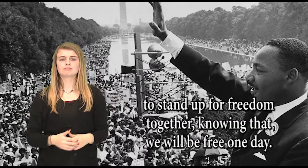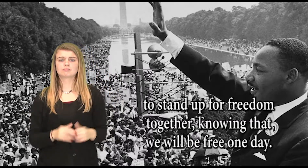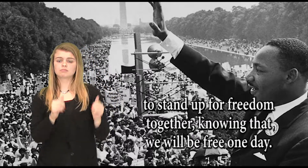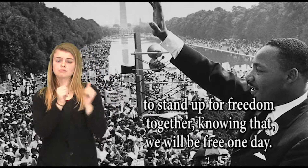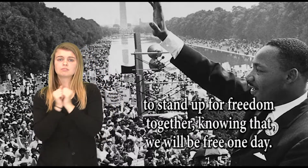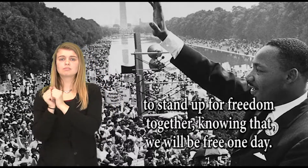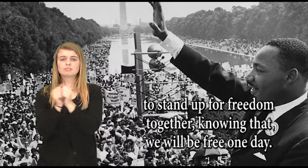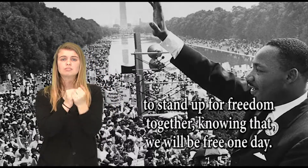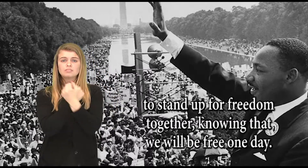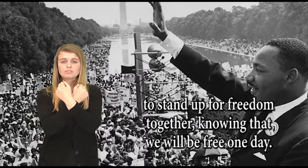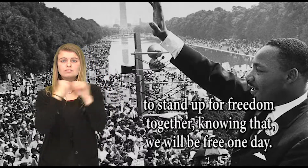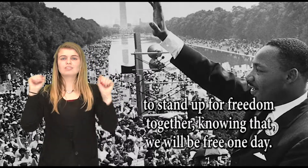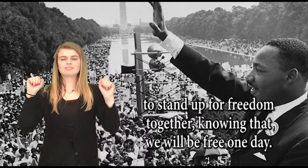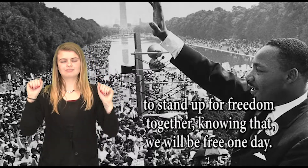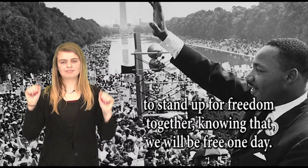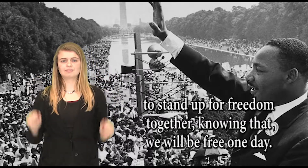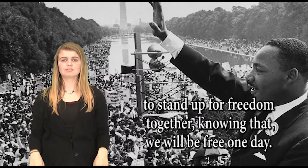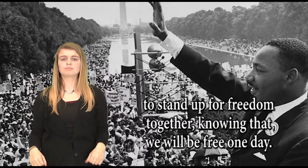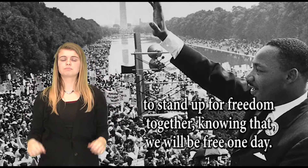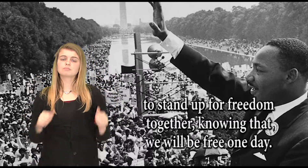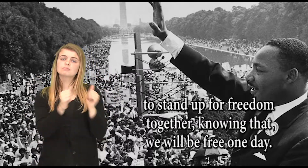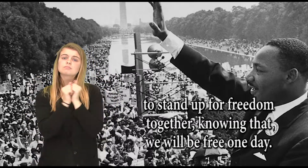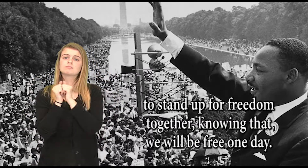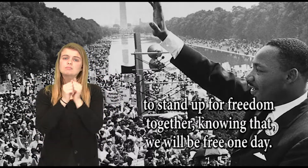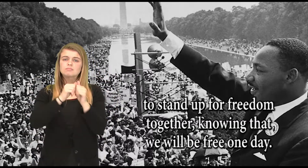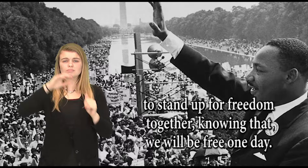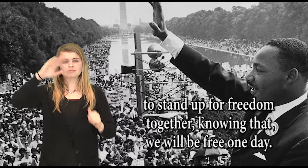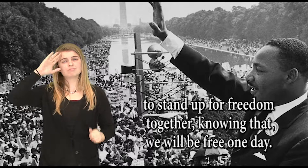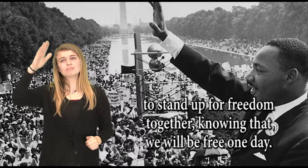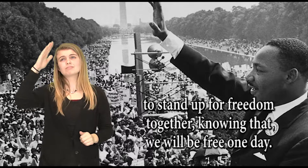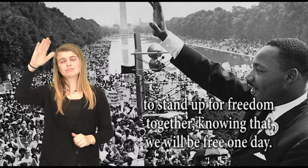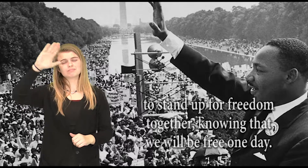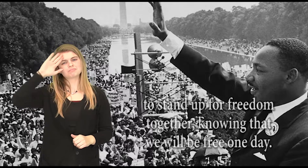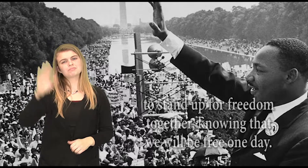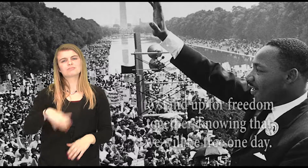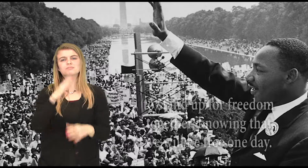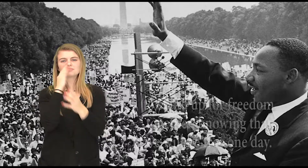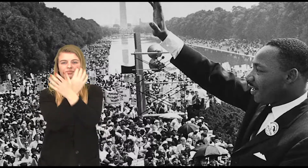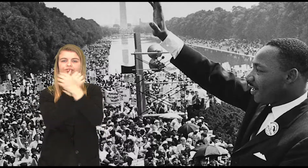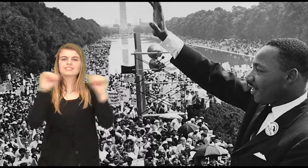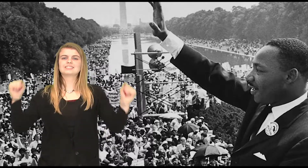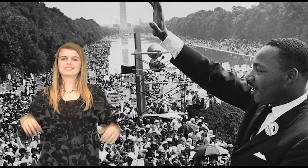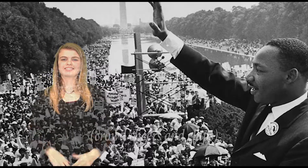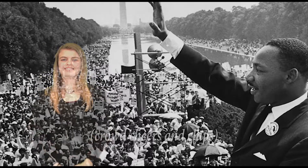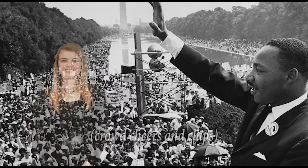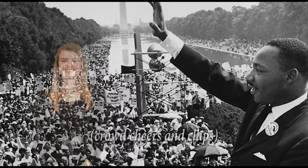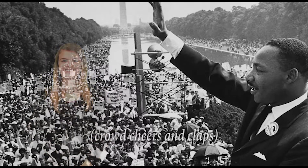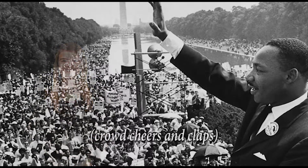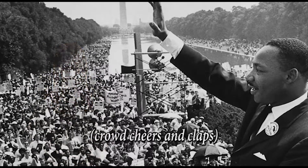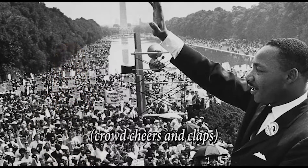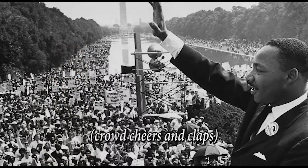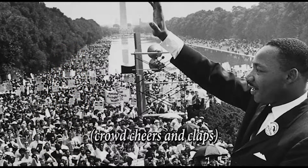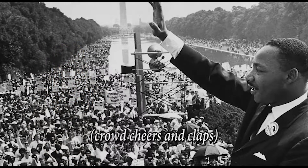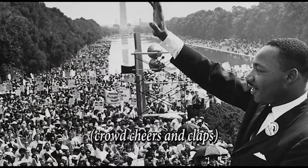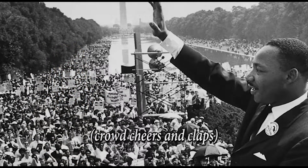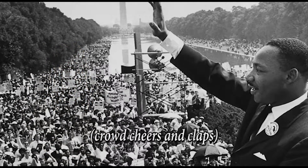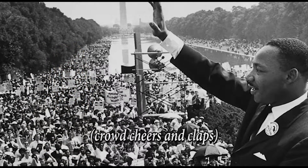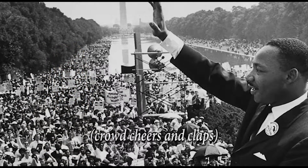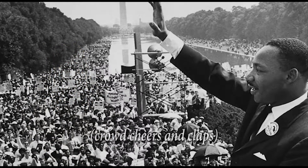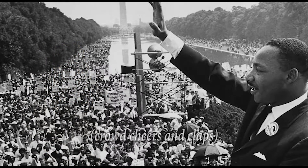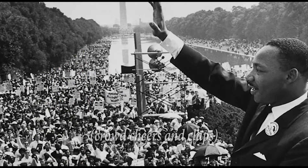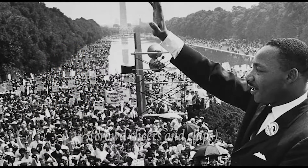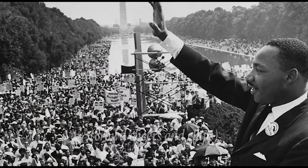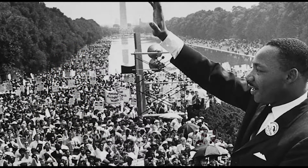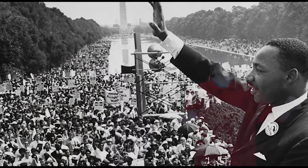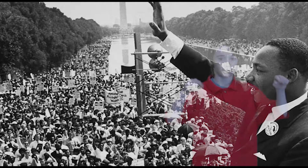together, to stand up for freedom together, knowing that we will be free one day. This